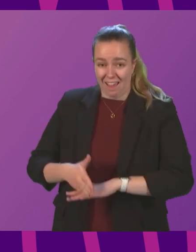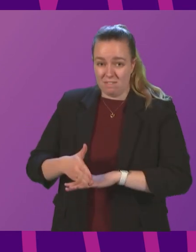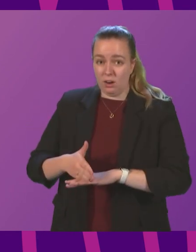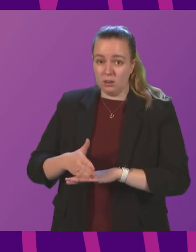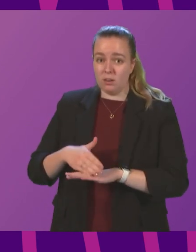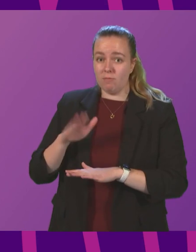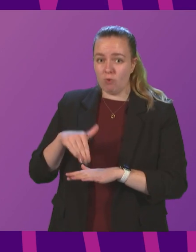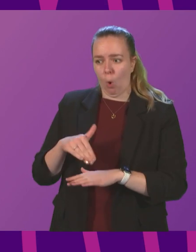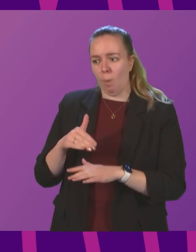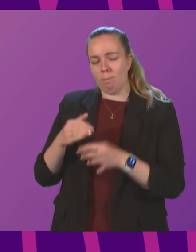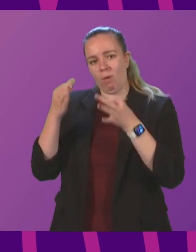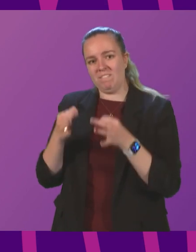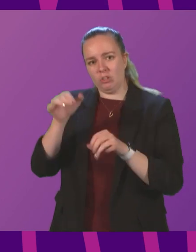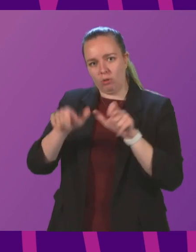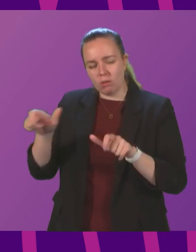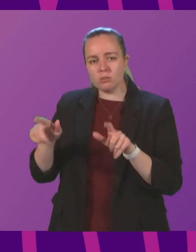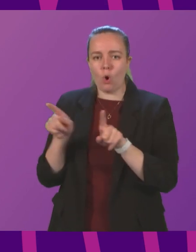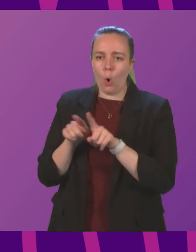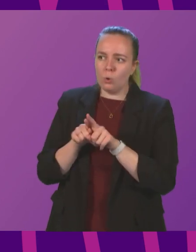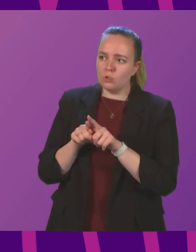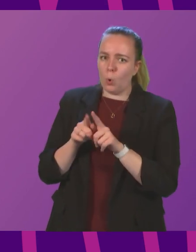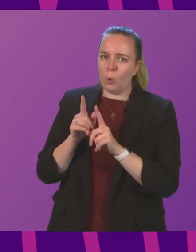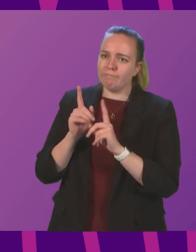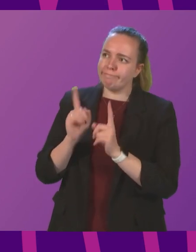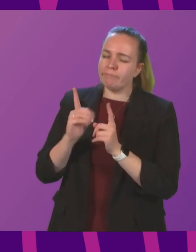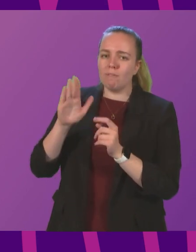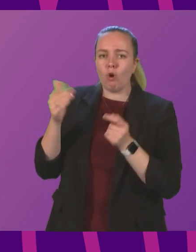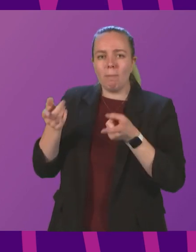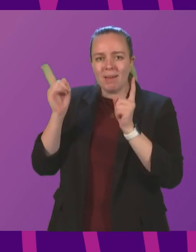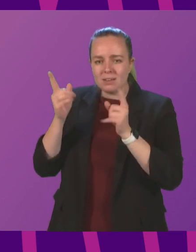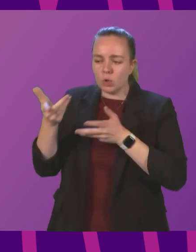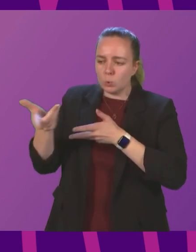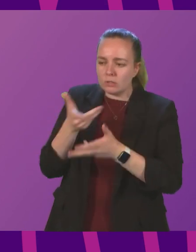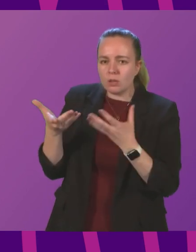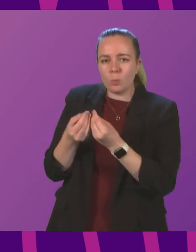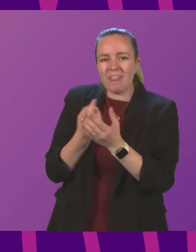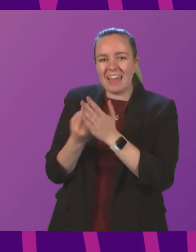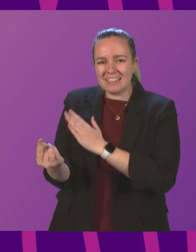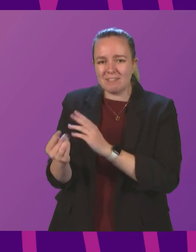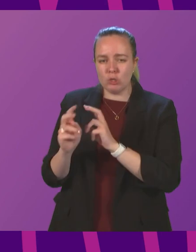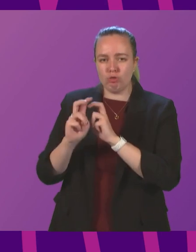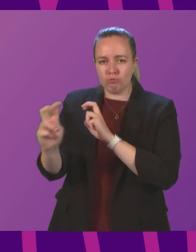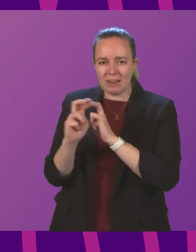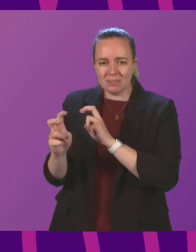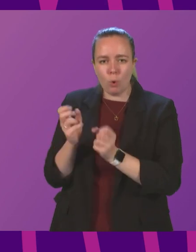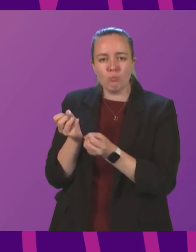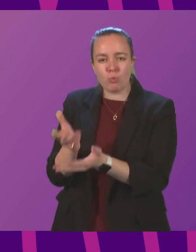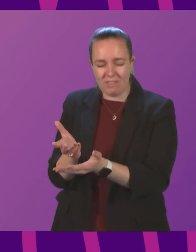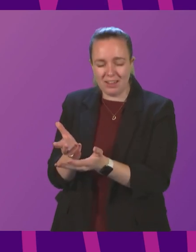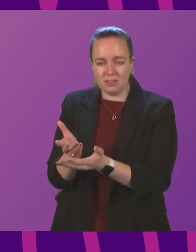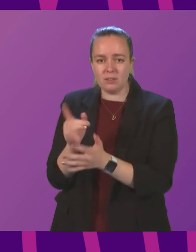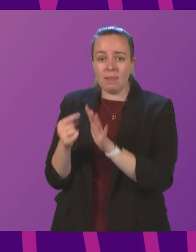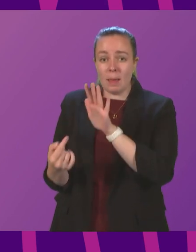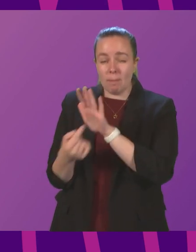officials and also reinforced by ministers to discuss with individual transport providers the importance of